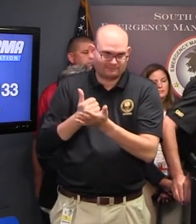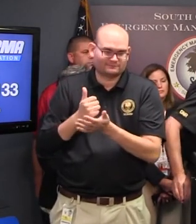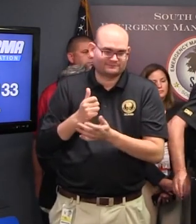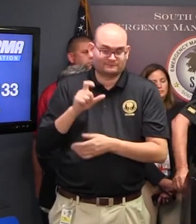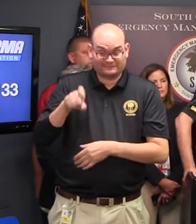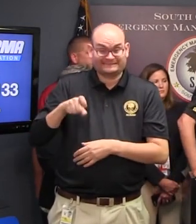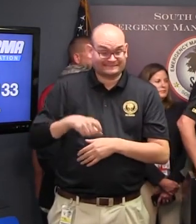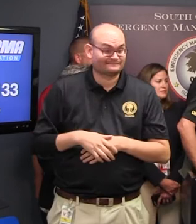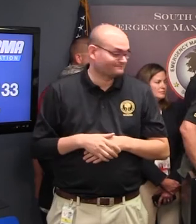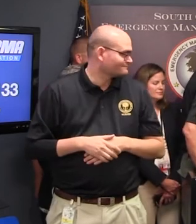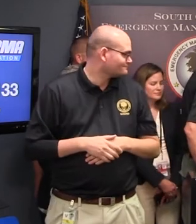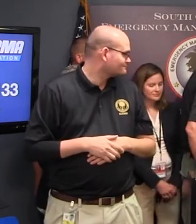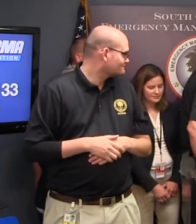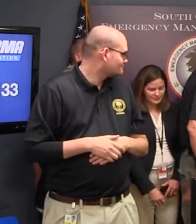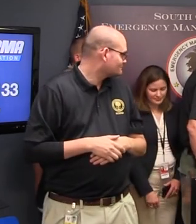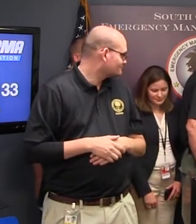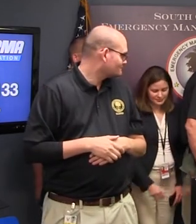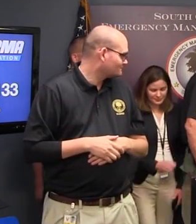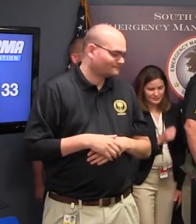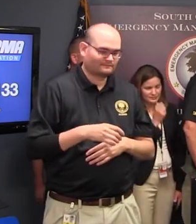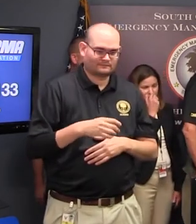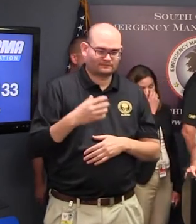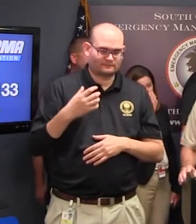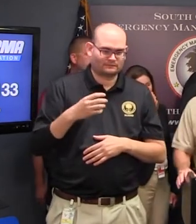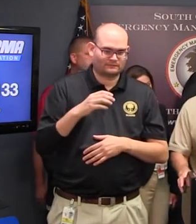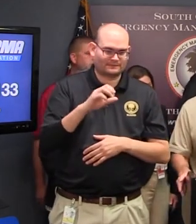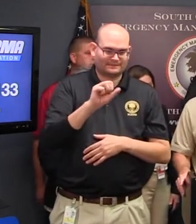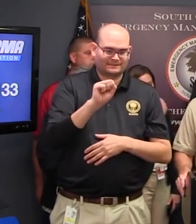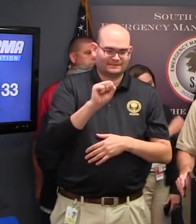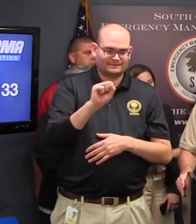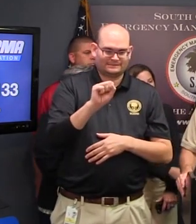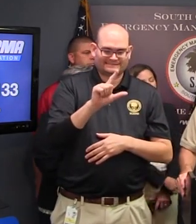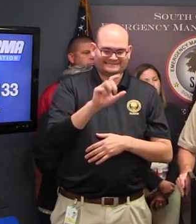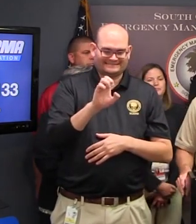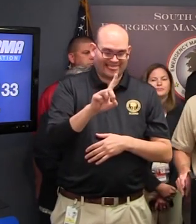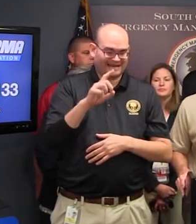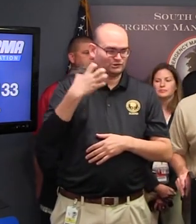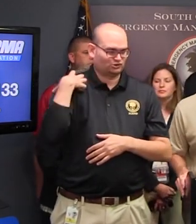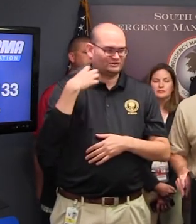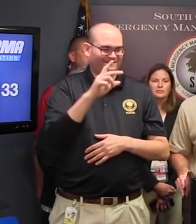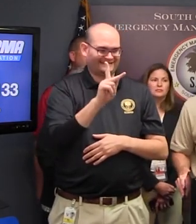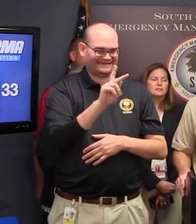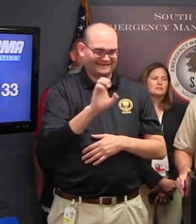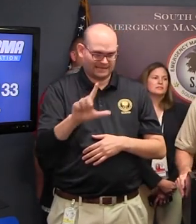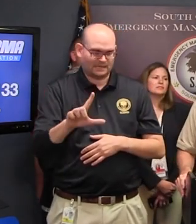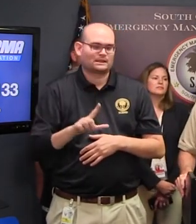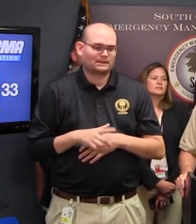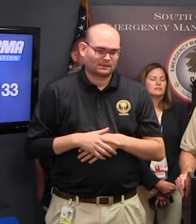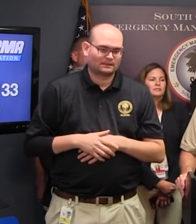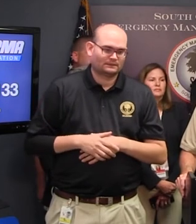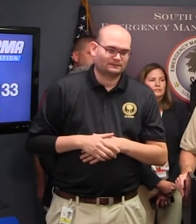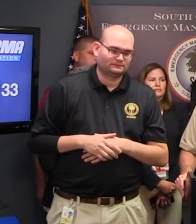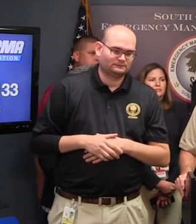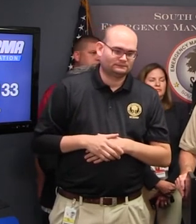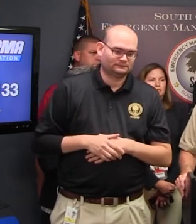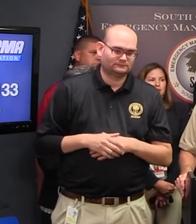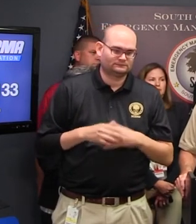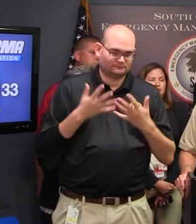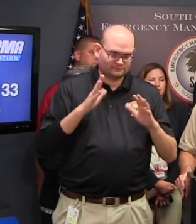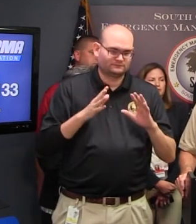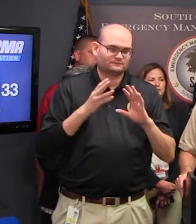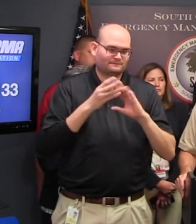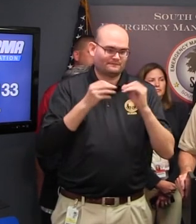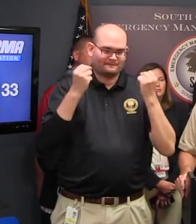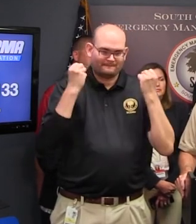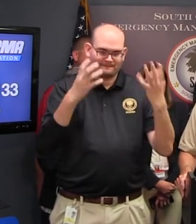Chief Keel, SLED Good afternoon As the Governor said we've had a number of officers deployed Both